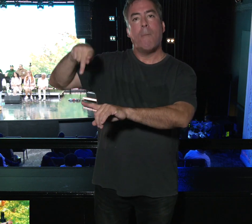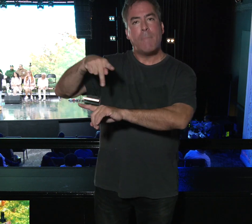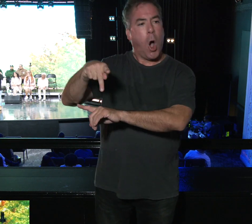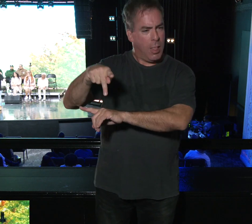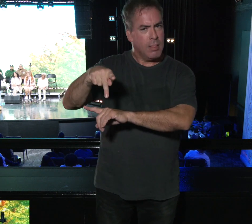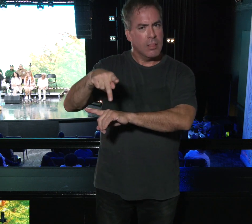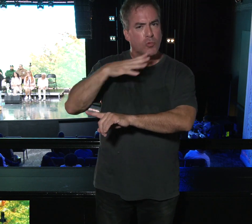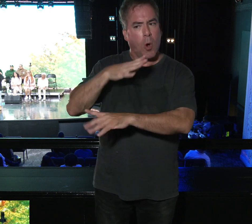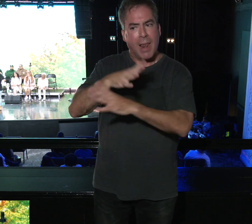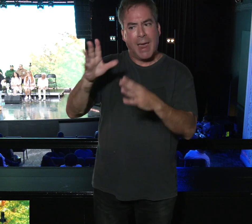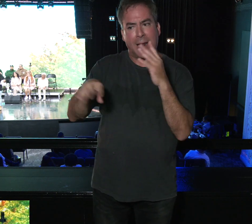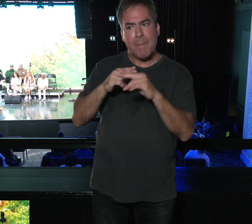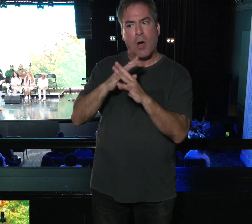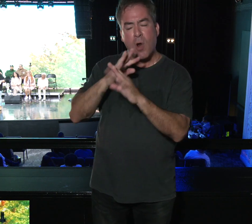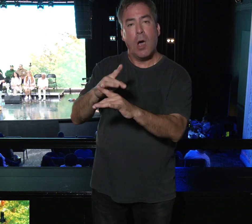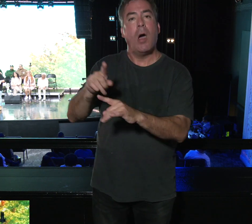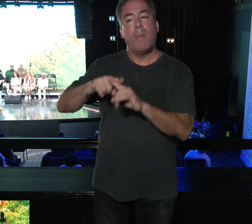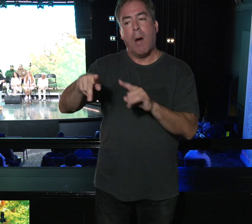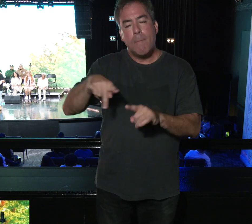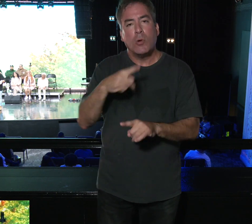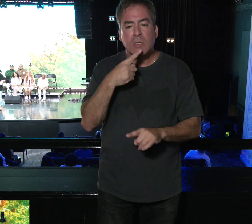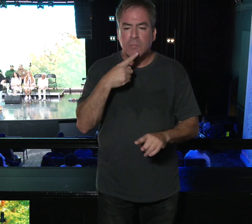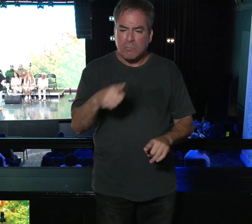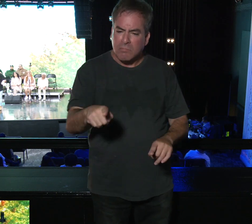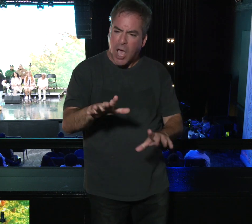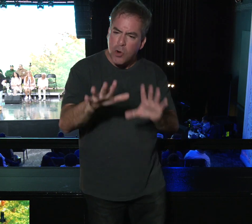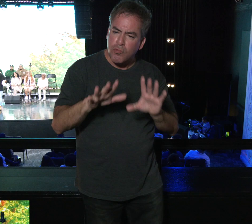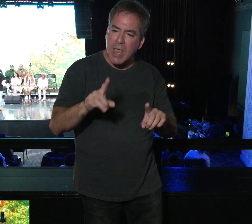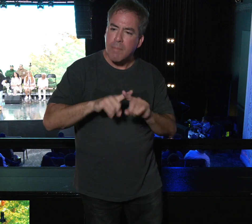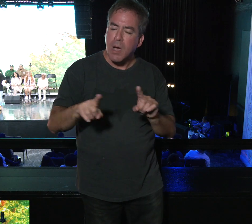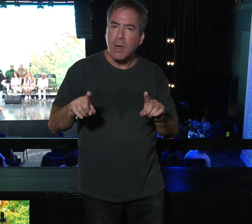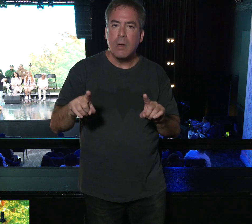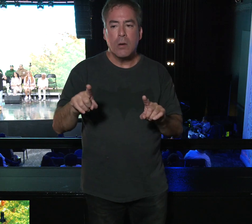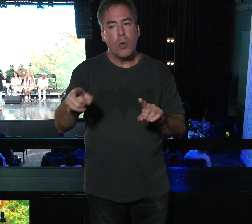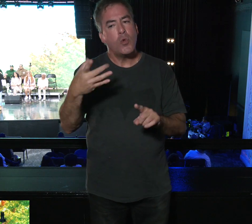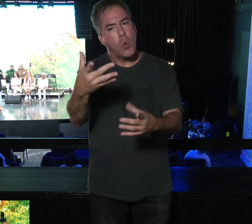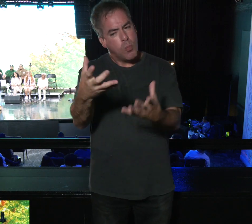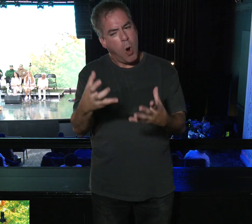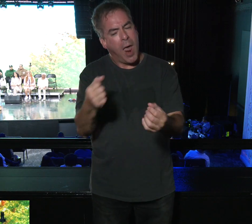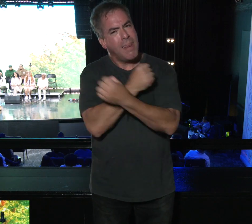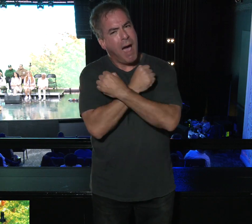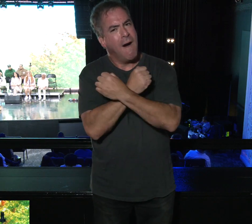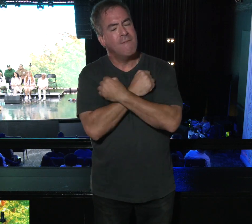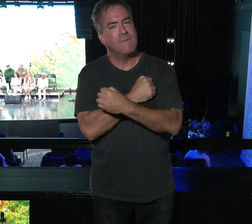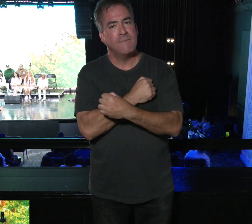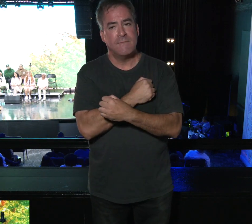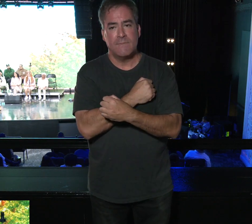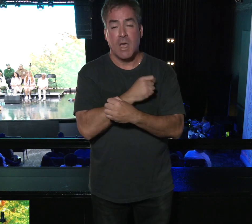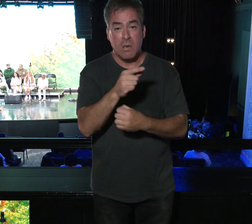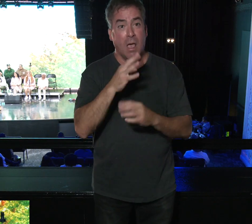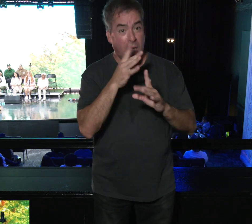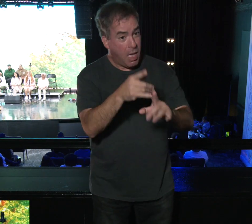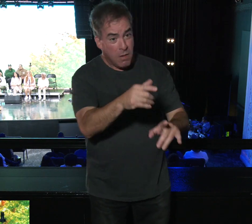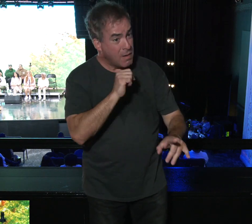hey, those are great, but desire love. Like instead of do you speak in tongues, hey, do you love?